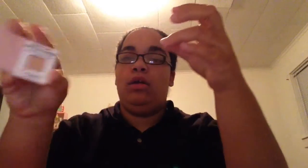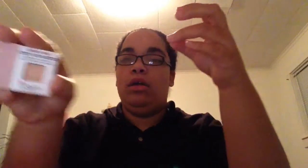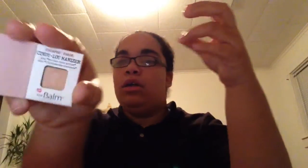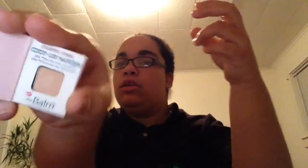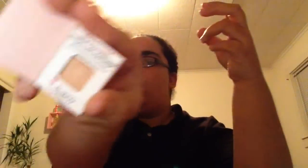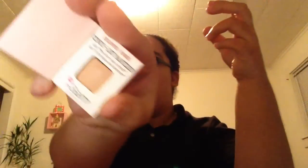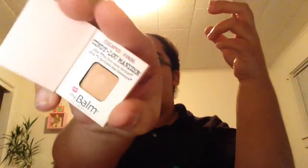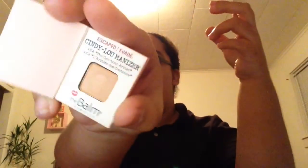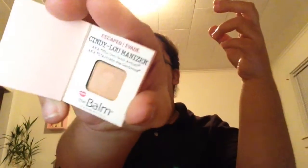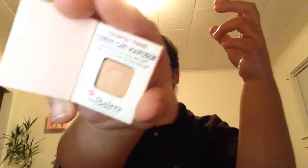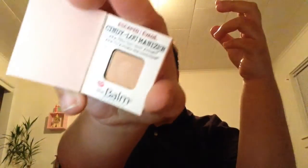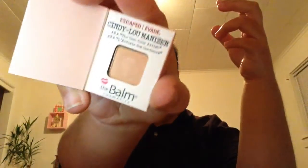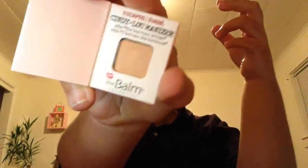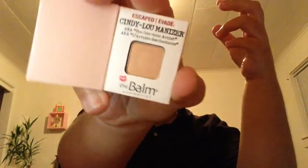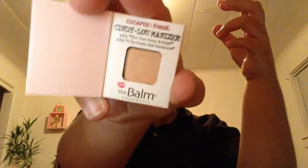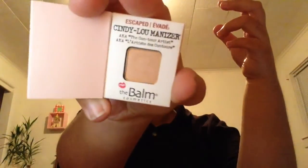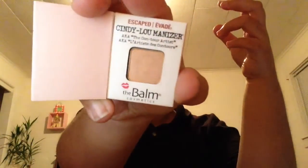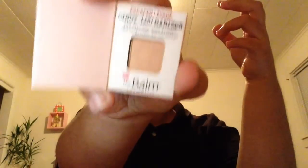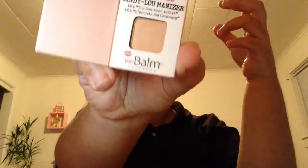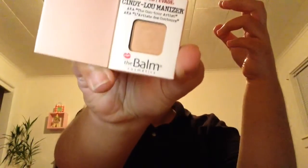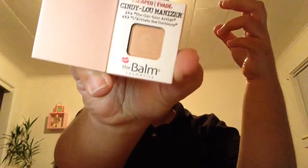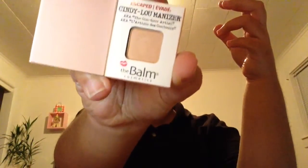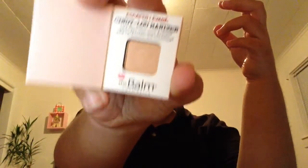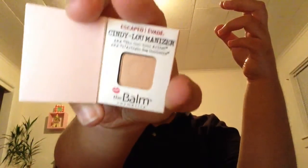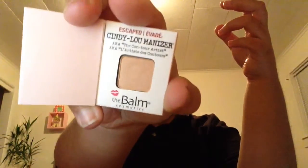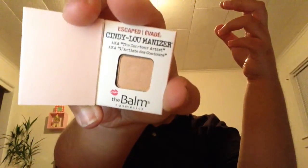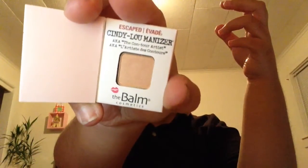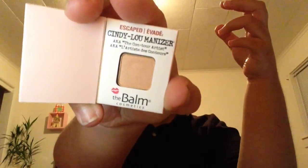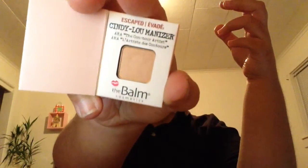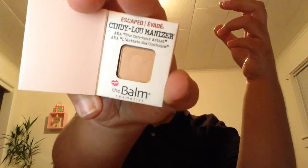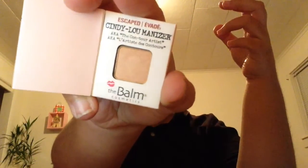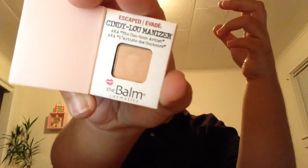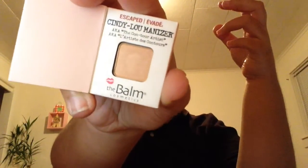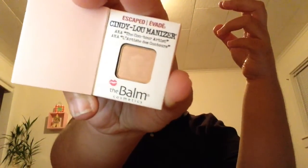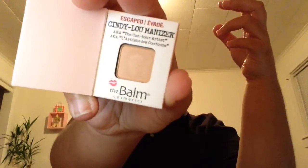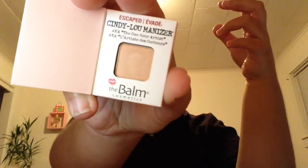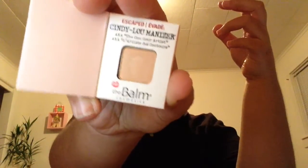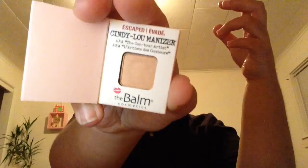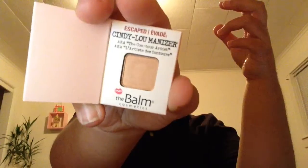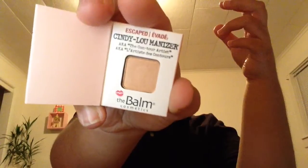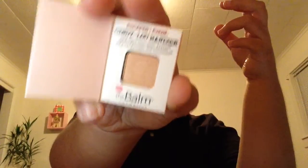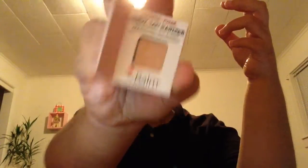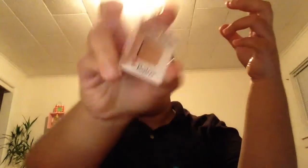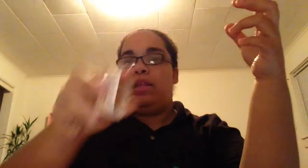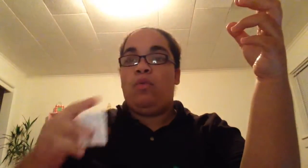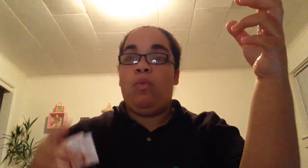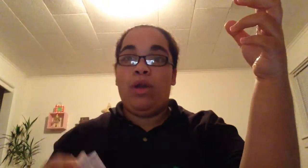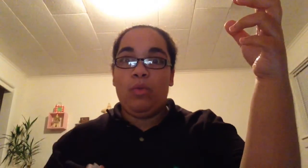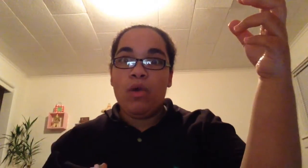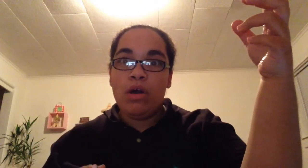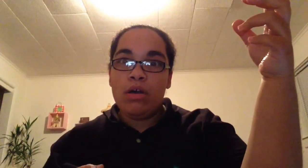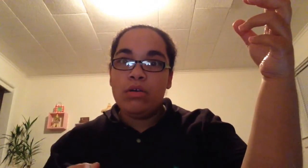So, this is what it is. Yes, I swatched it yesterday, see what it was.